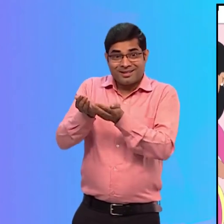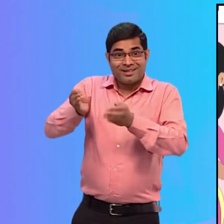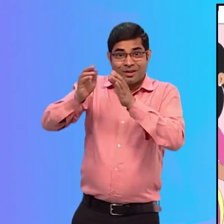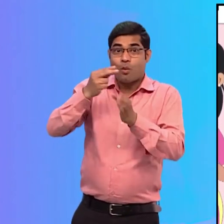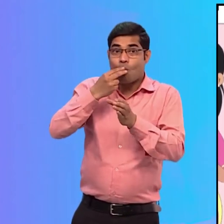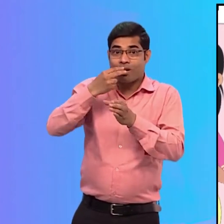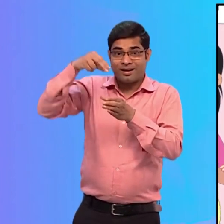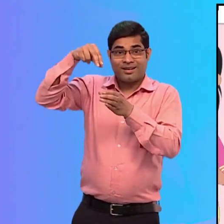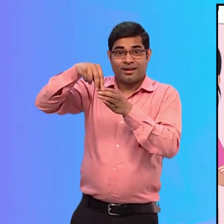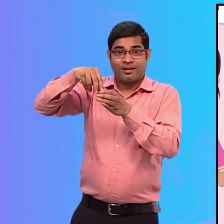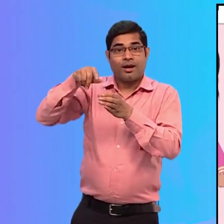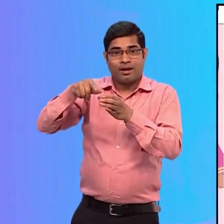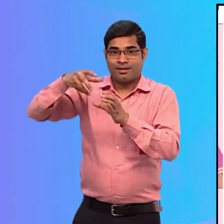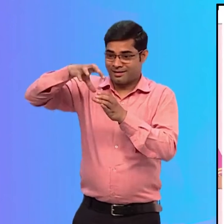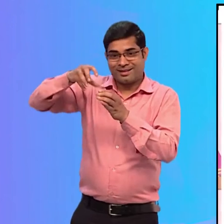to Priya for her performance.